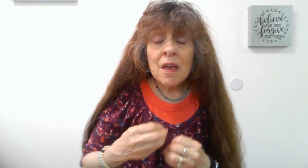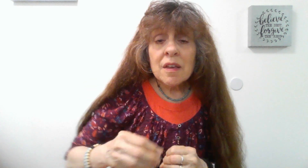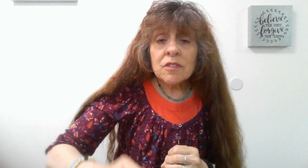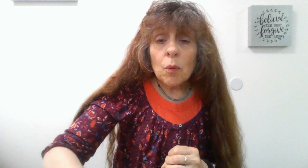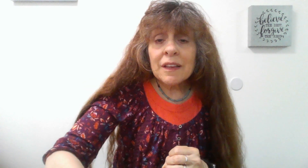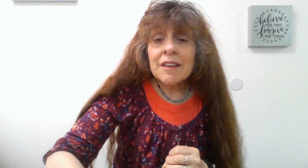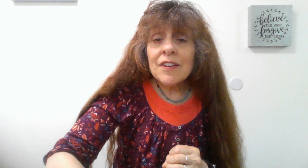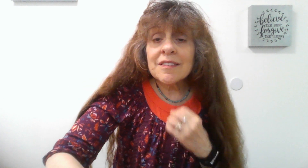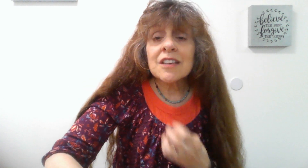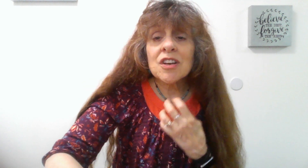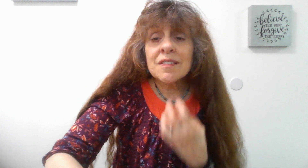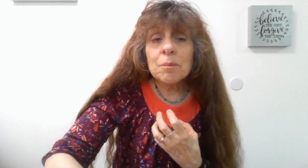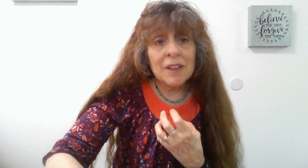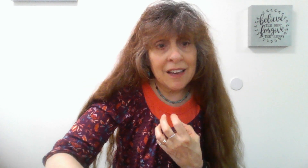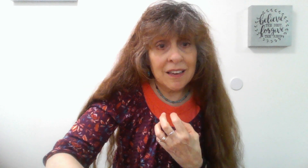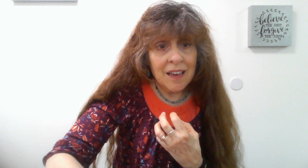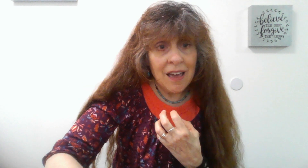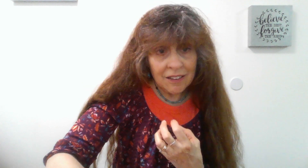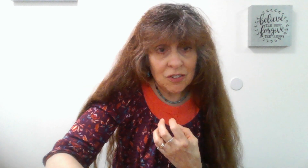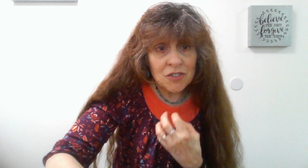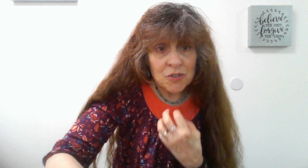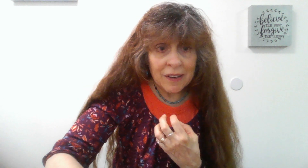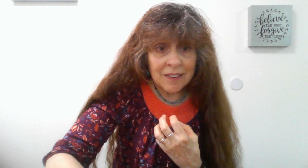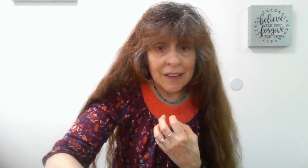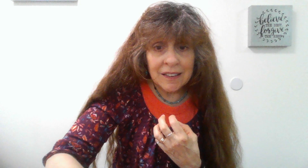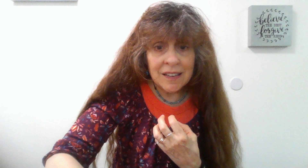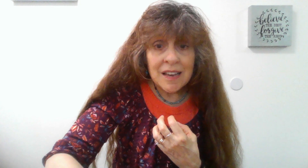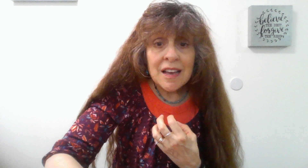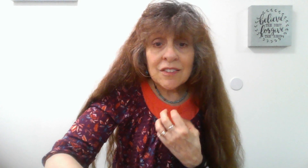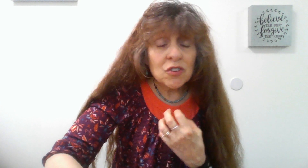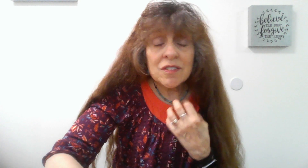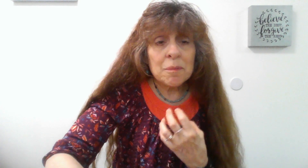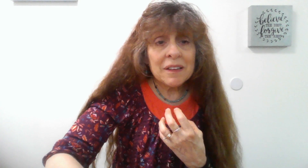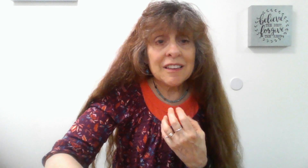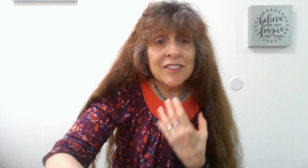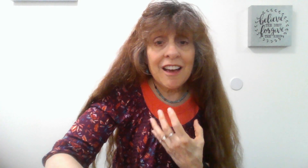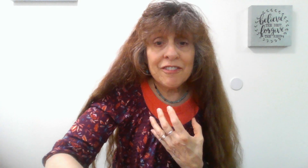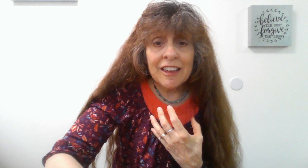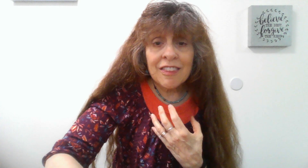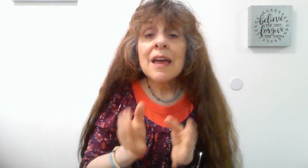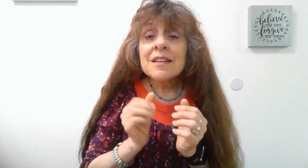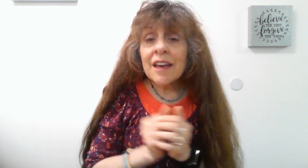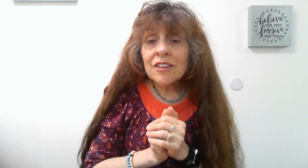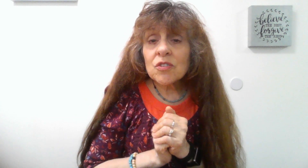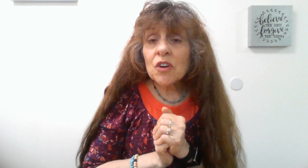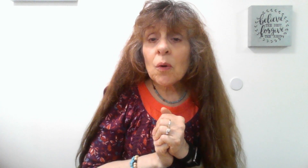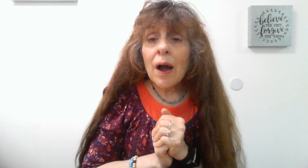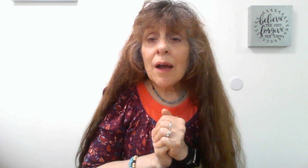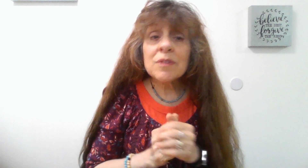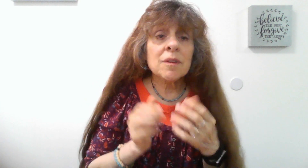So belief is such a simple answer to anxiety. So just to believe, to have faith. Ten years ago, I was in a